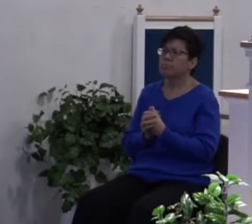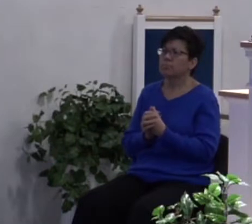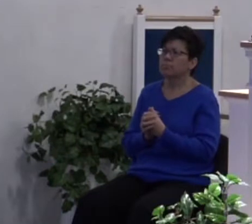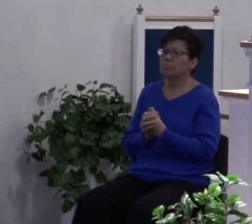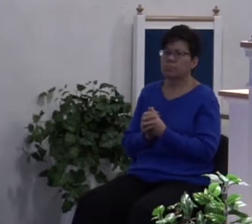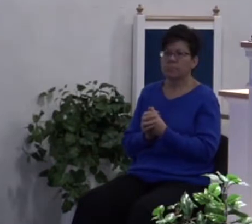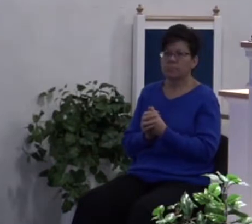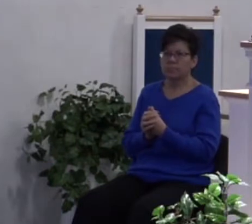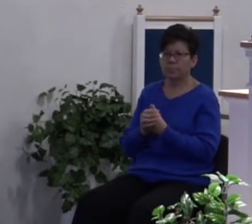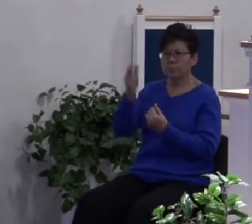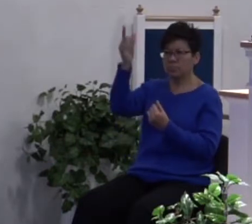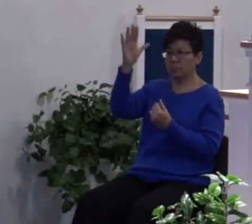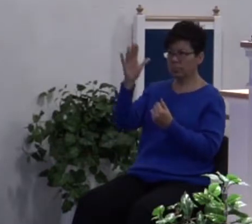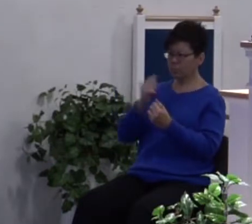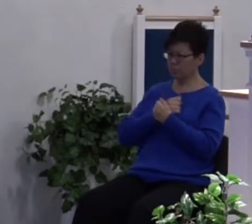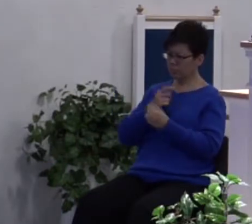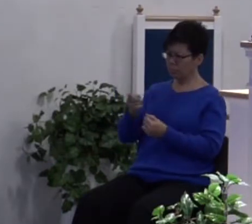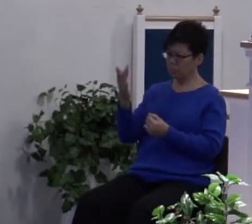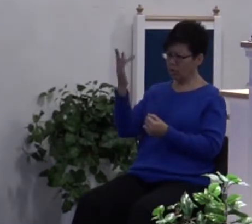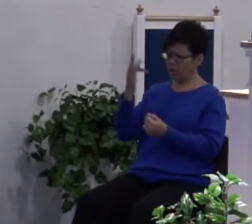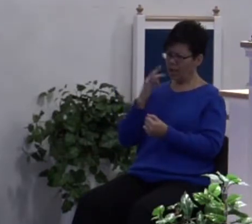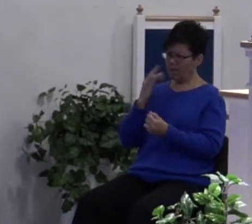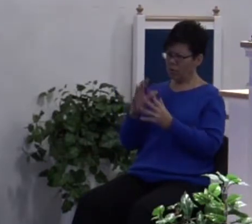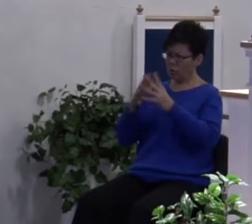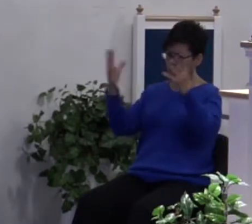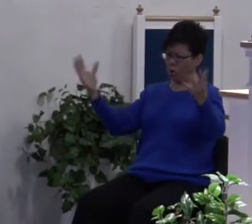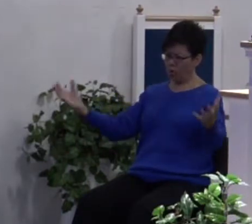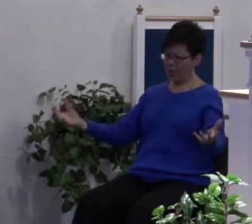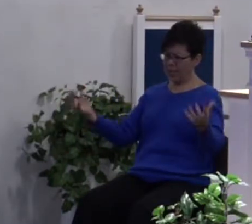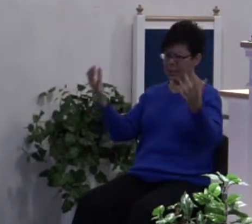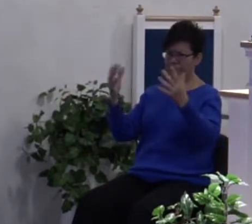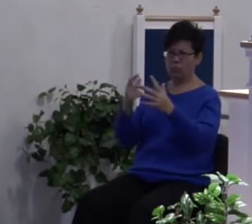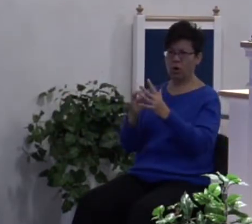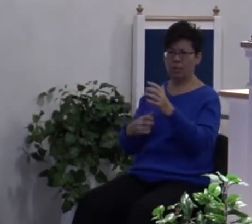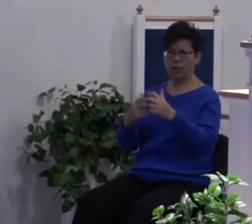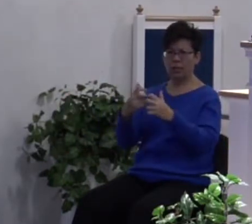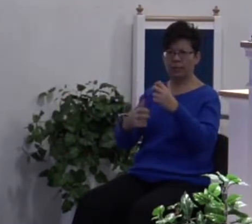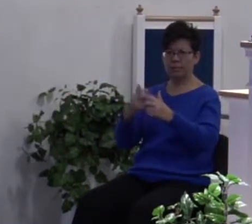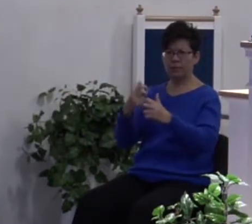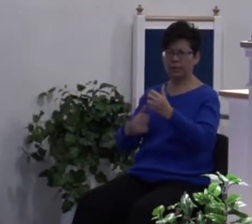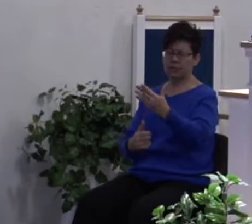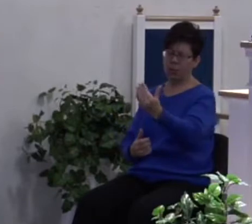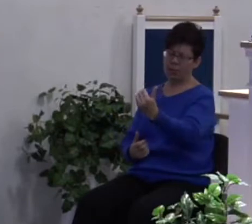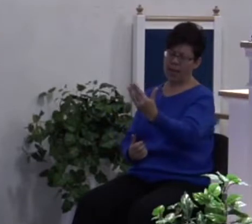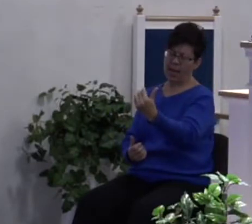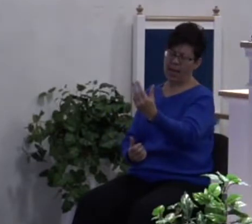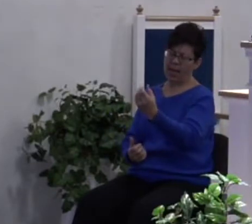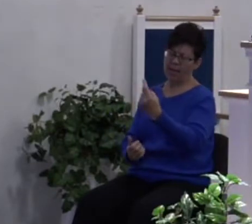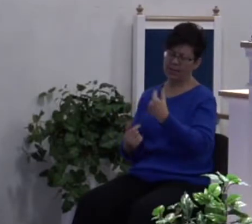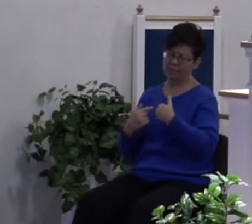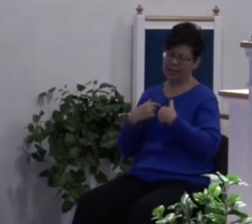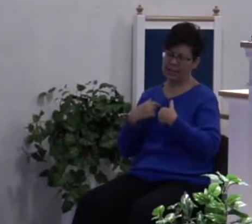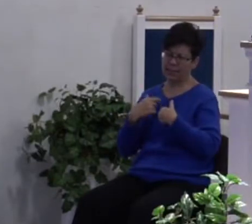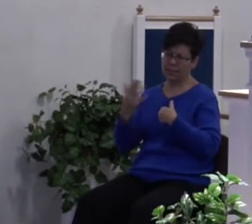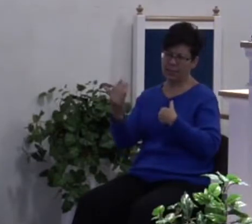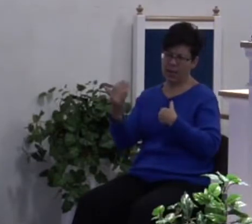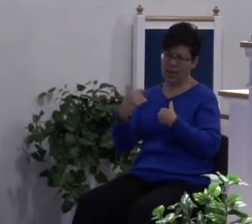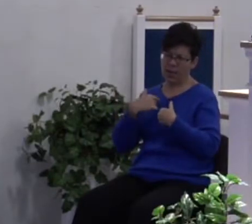If God loved you why does he let you have so many problems? Come on back to me. Come on back home. I got something waiting for you.